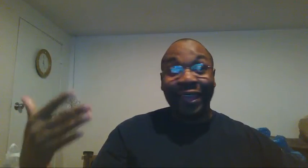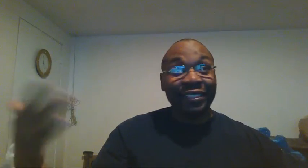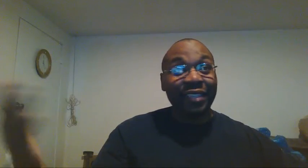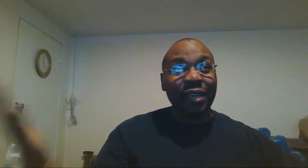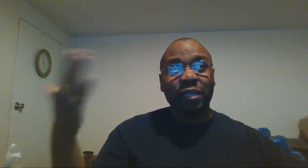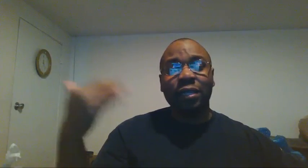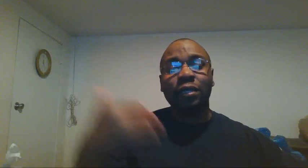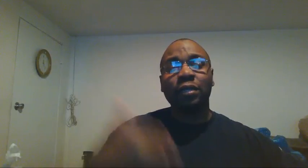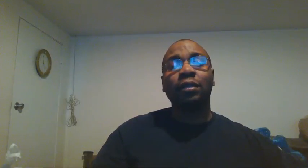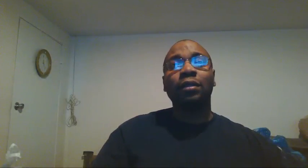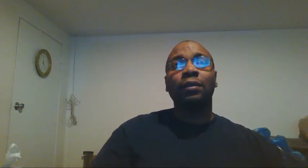is not good